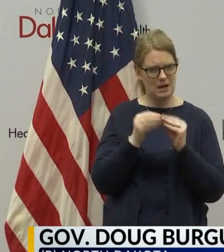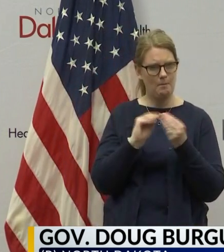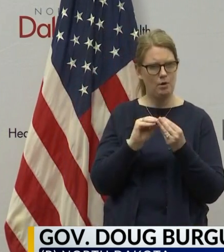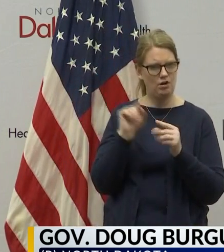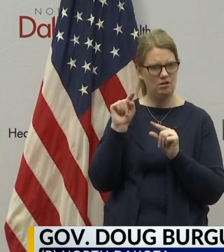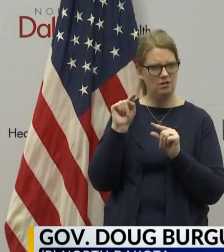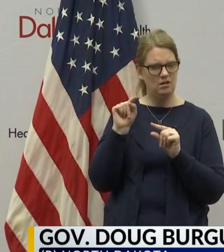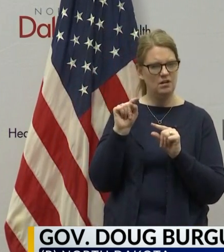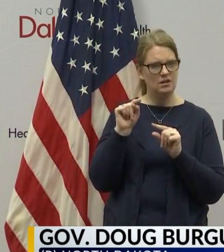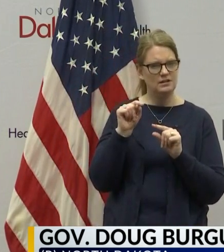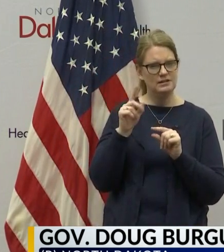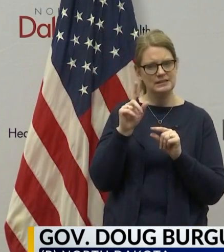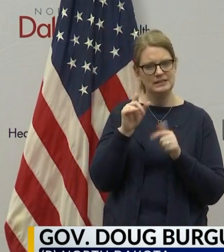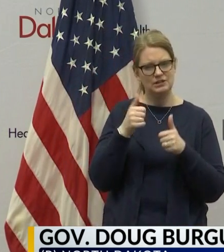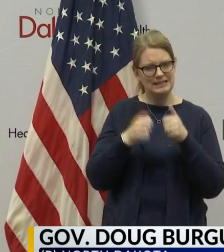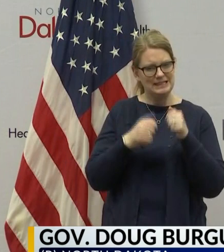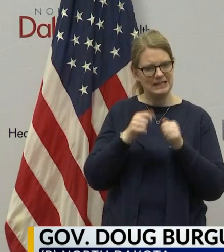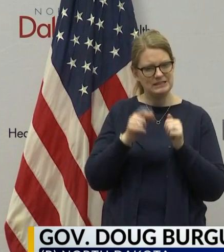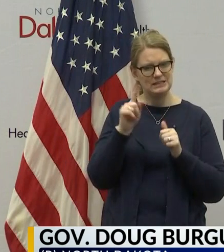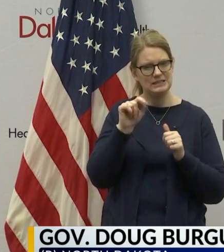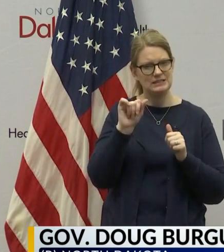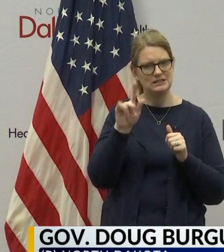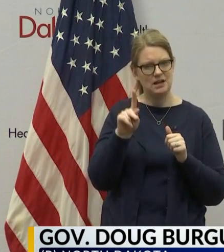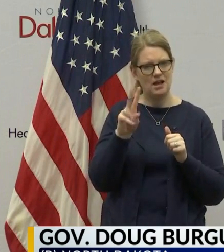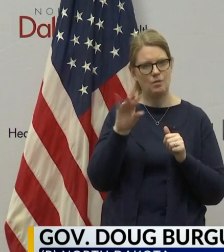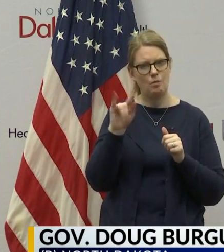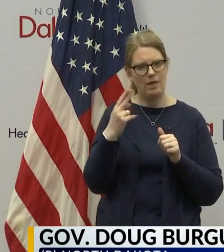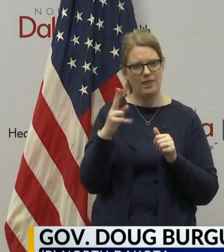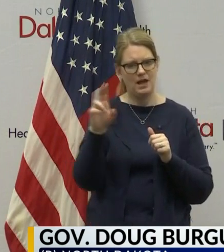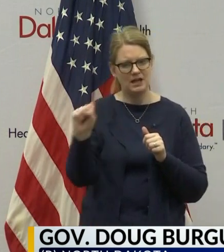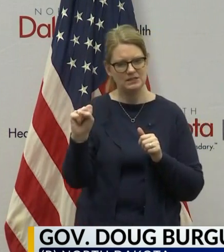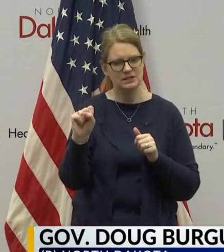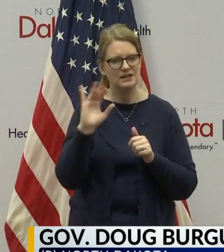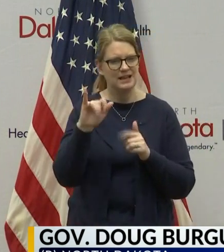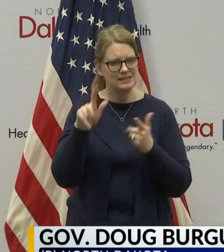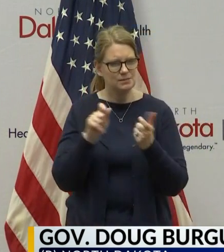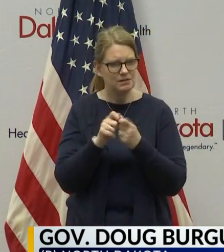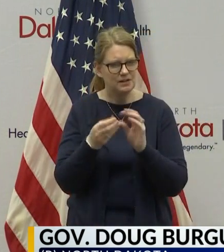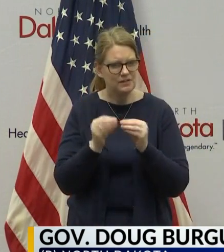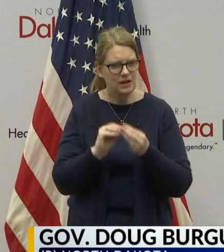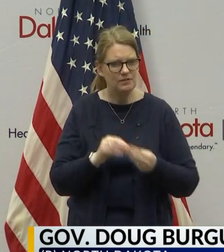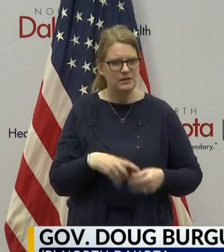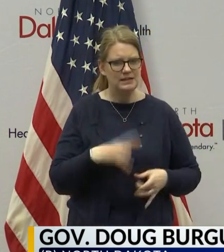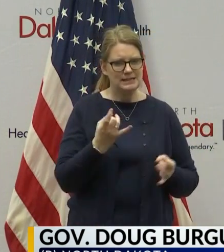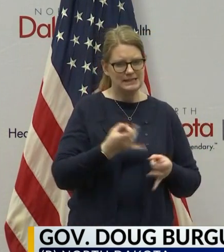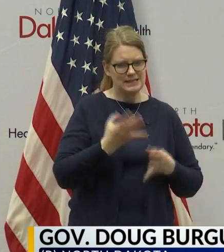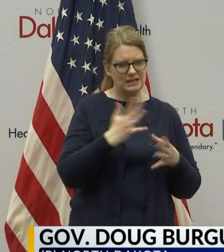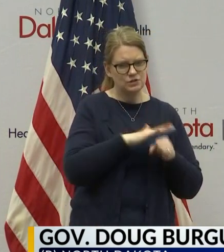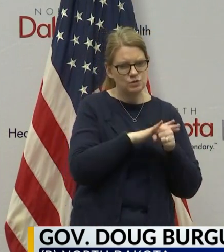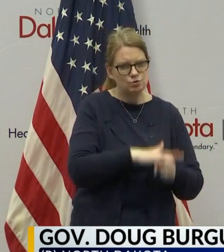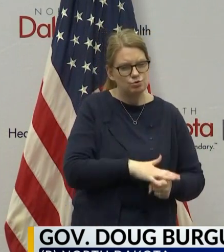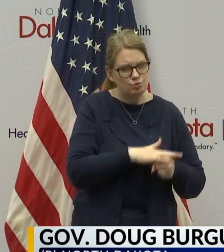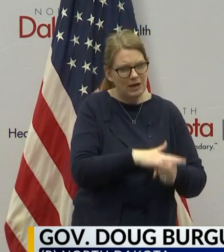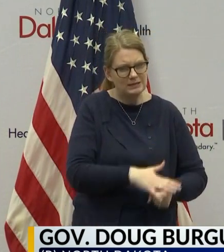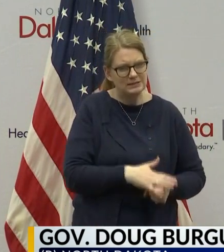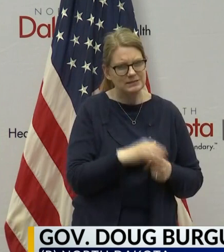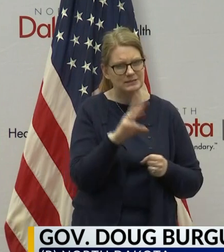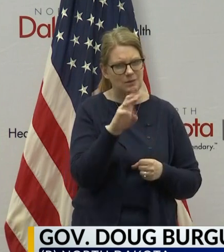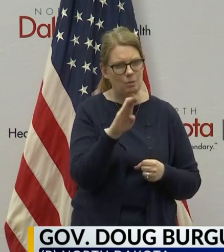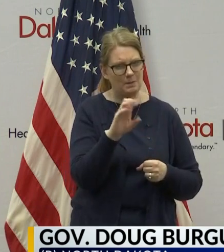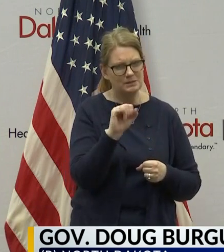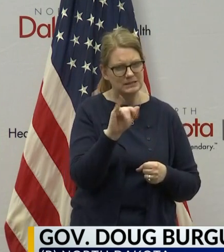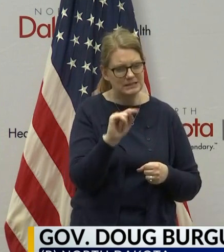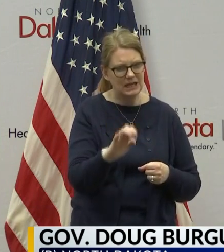You can text to talk with us at a specific number. That's being shown, disaster distress website.